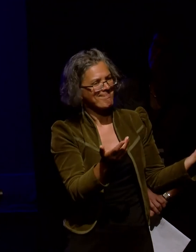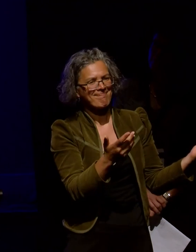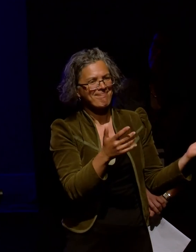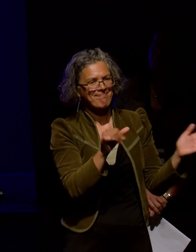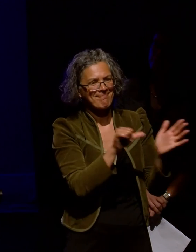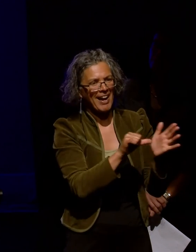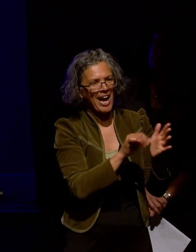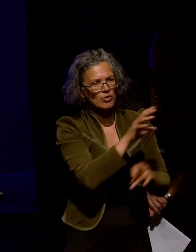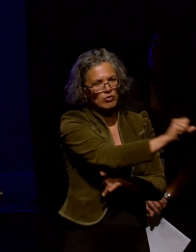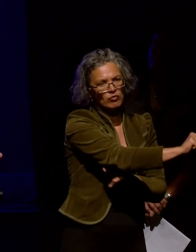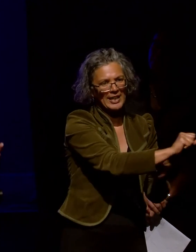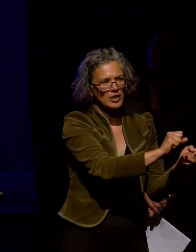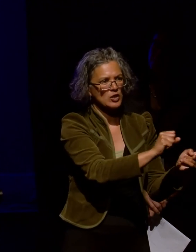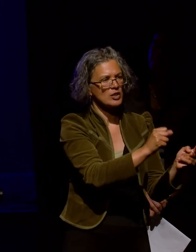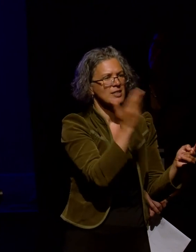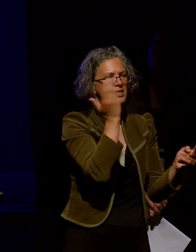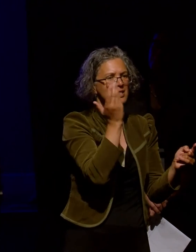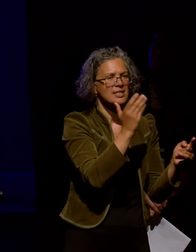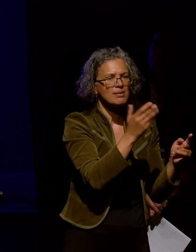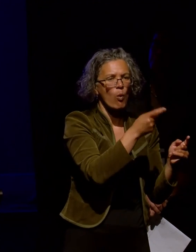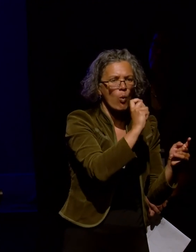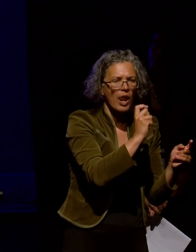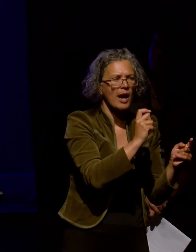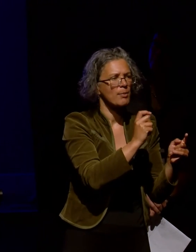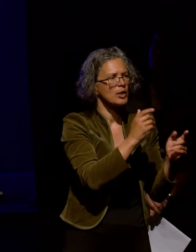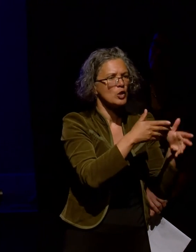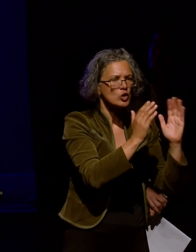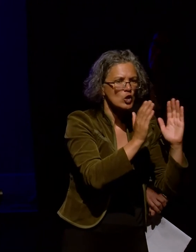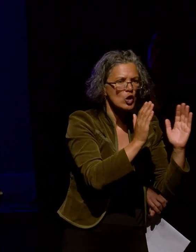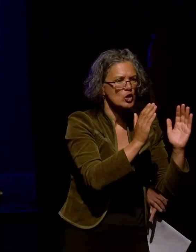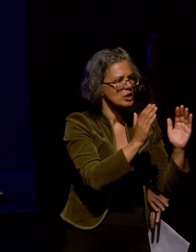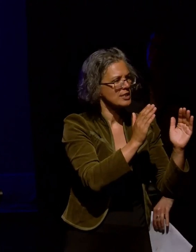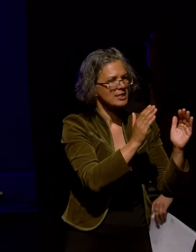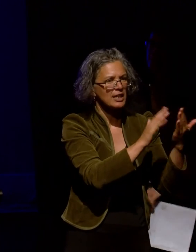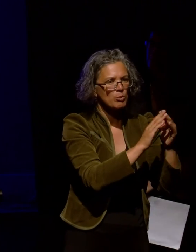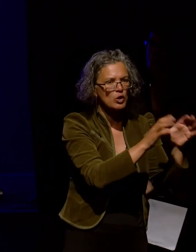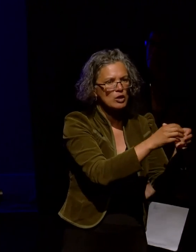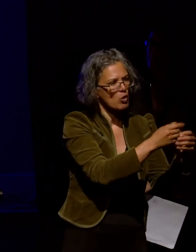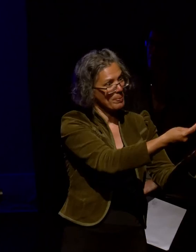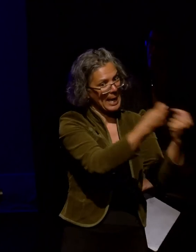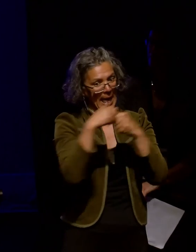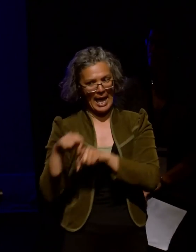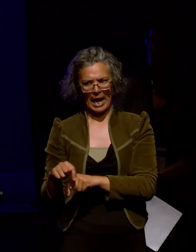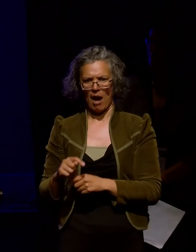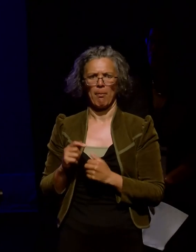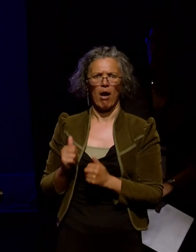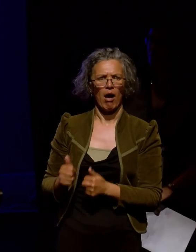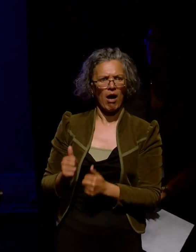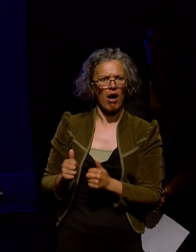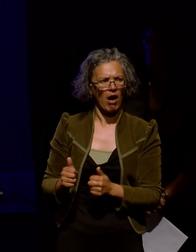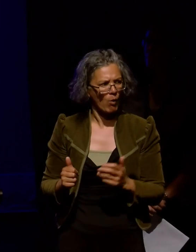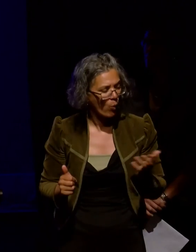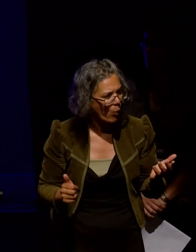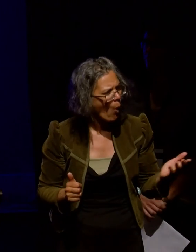societies, churches, schools, community groups come along to a regional forum, but this always raises the question of what other